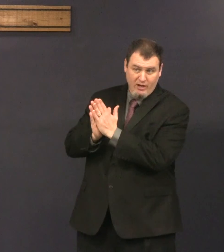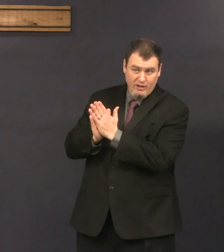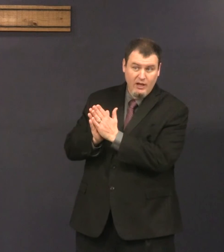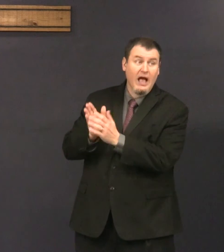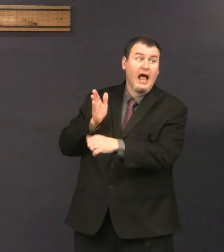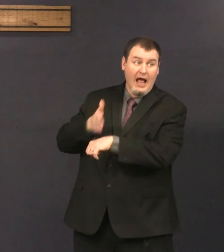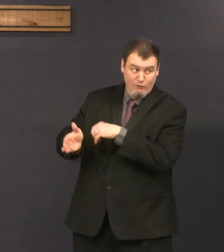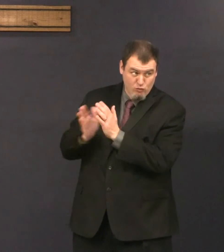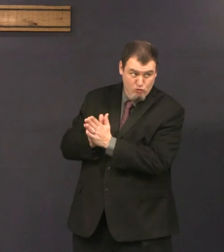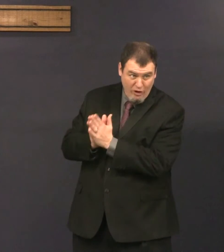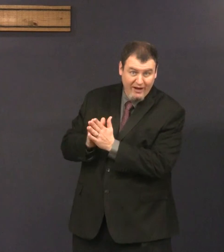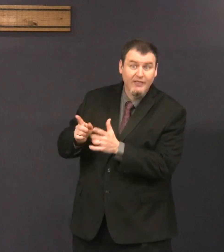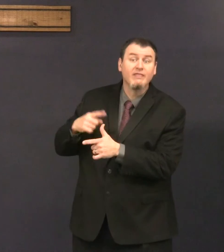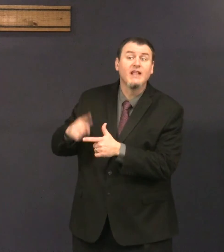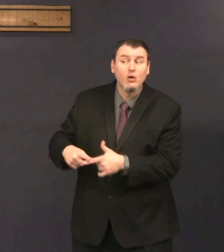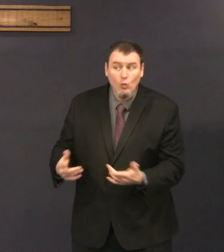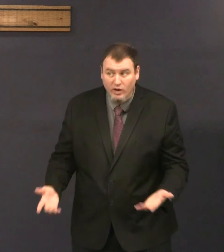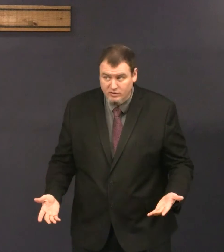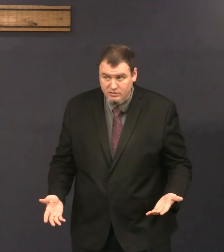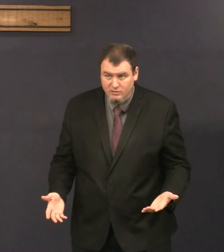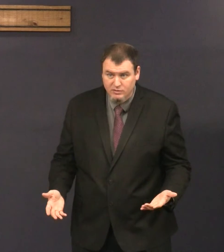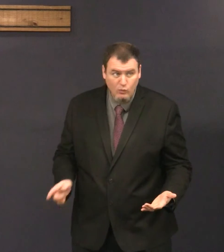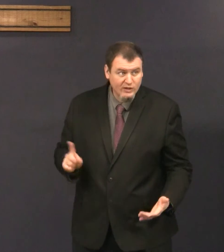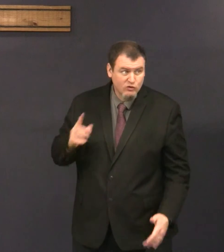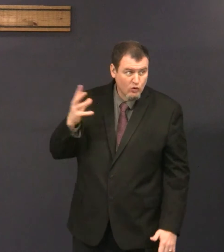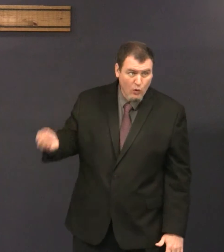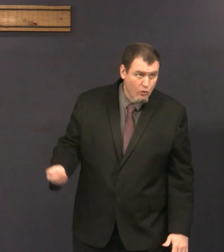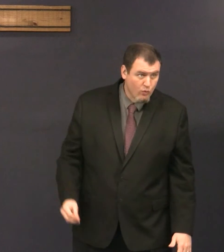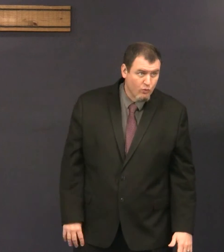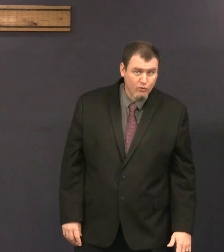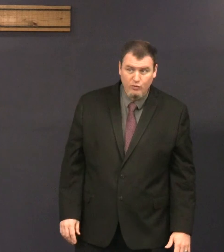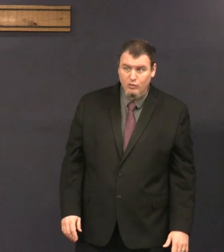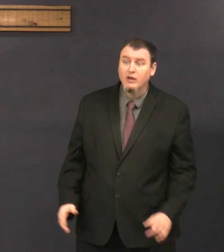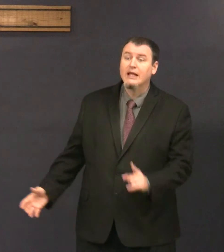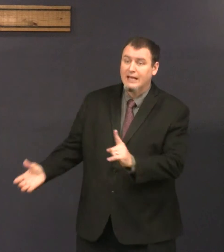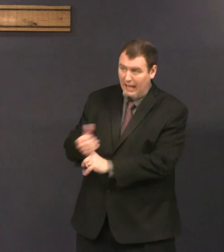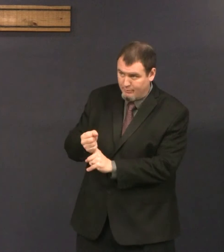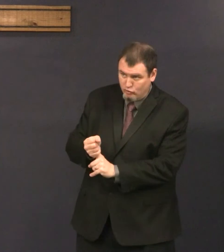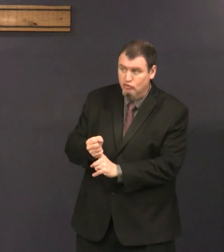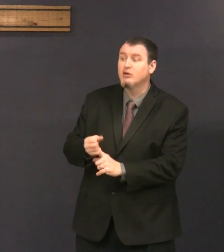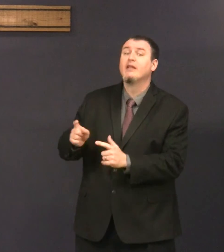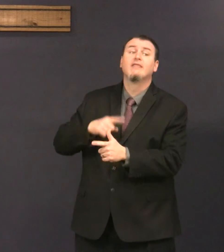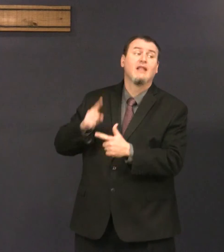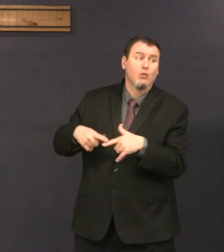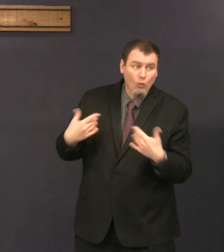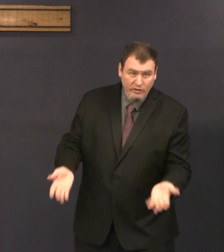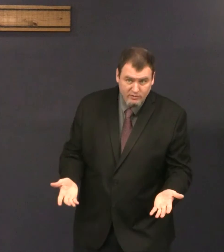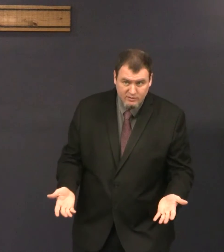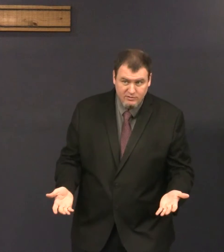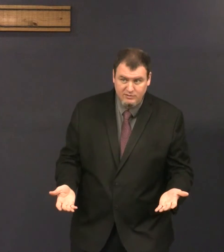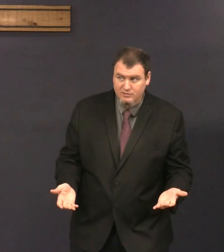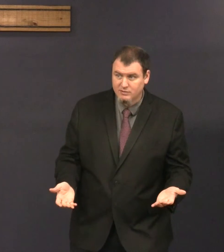He's going to pray. And after he prays, then what? Where's he going? He's going to be arrested. And then what?